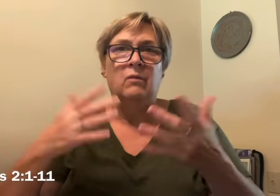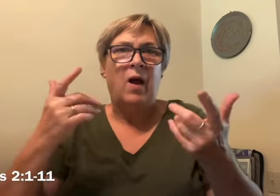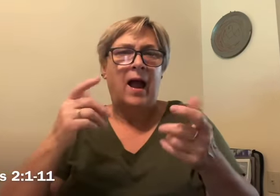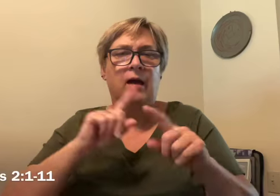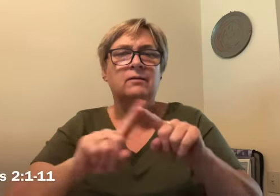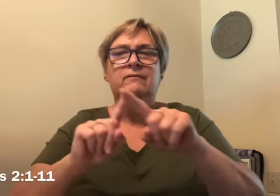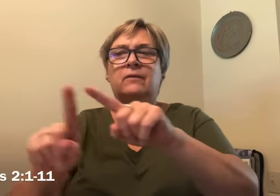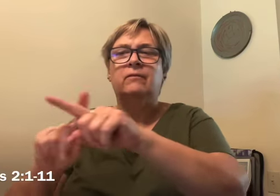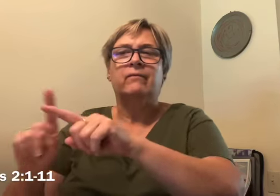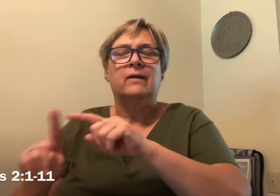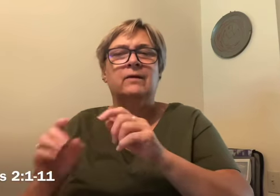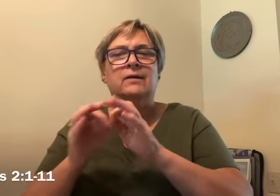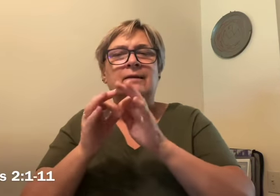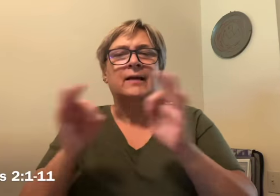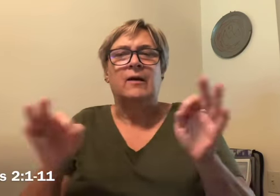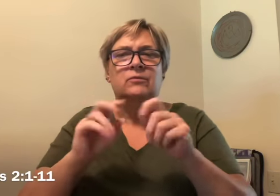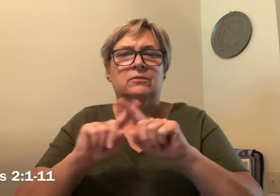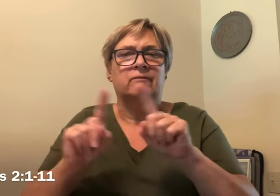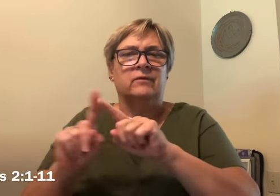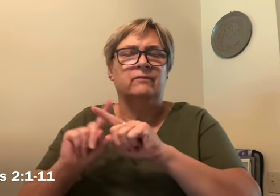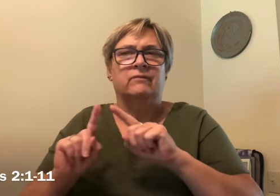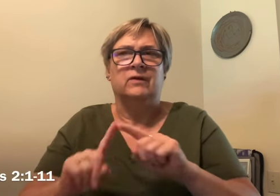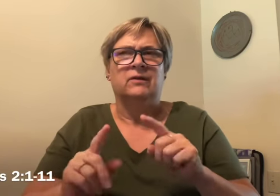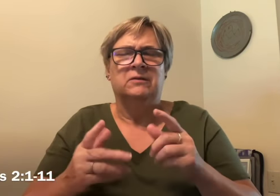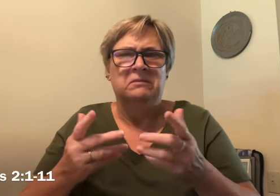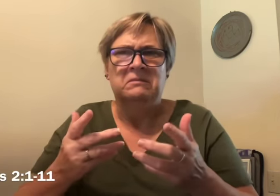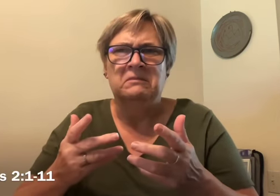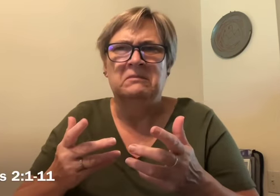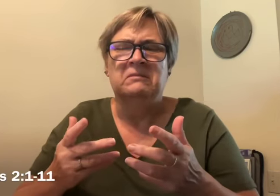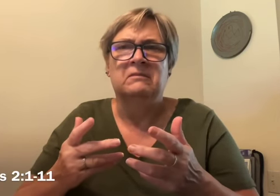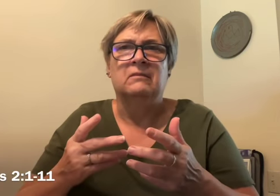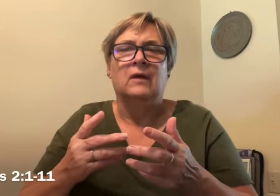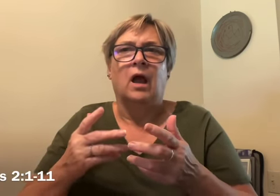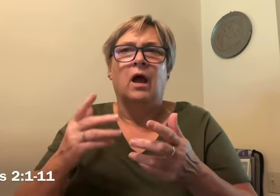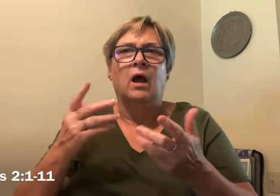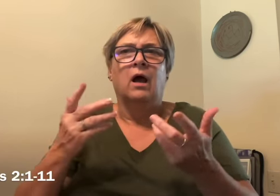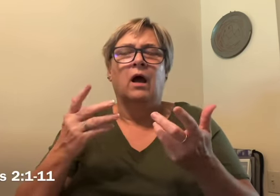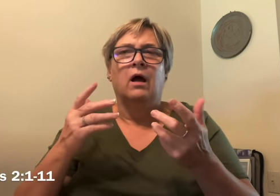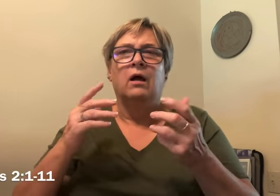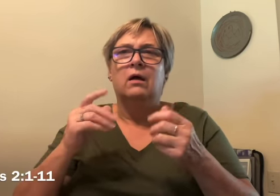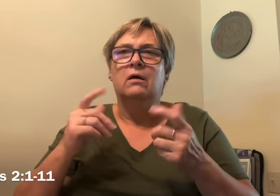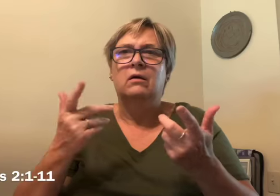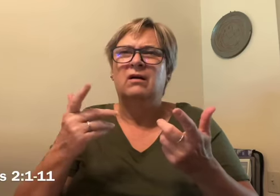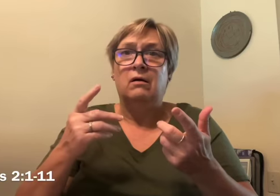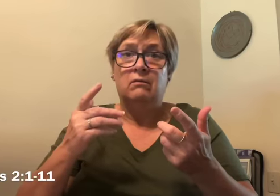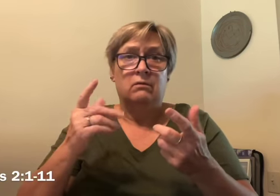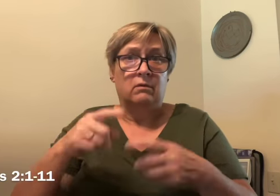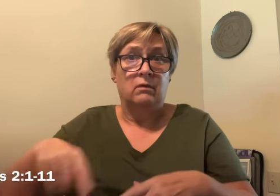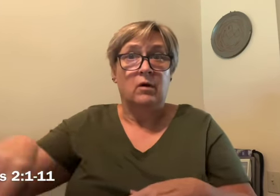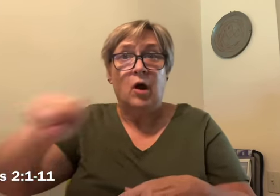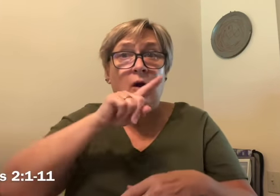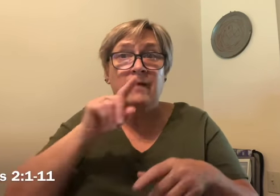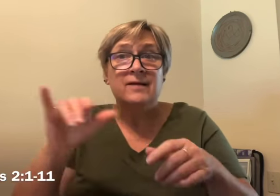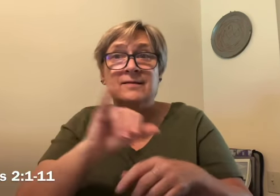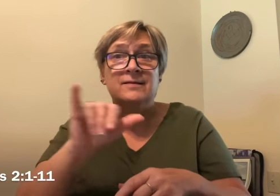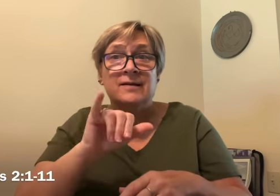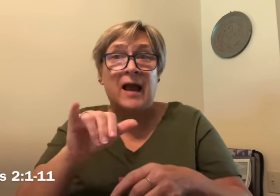because each one heard them speaking in his own language and they were